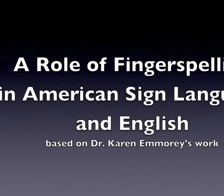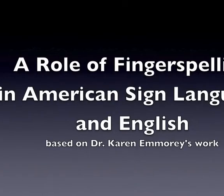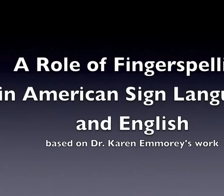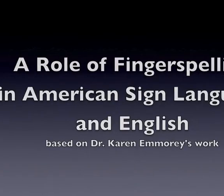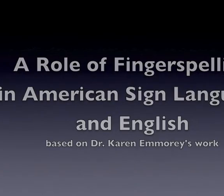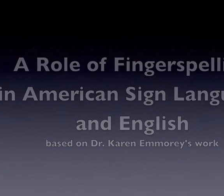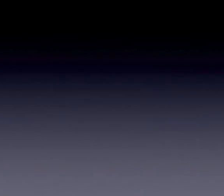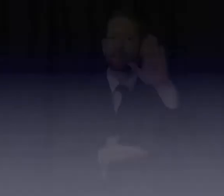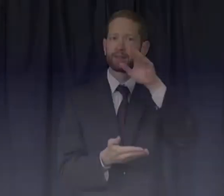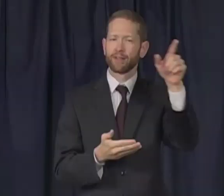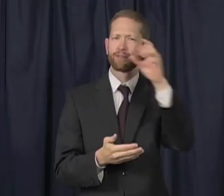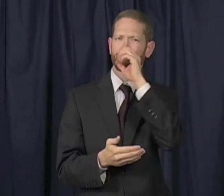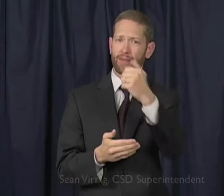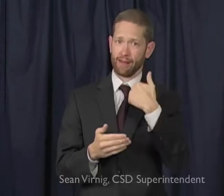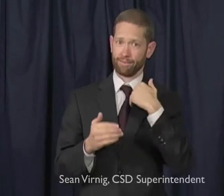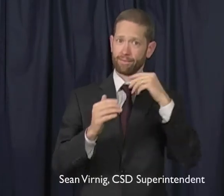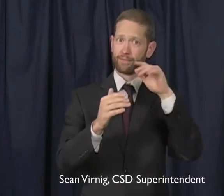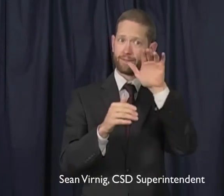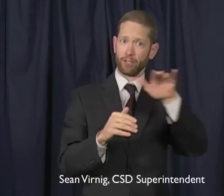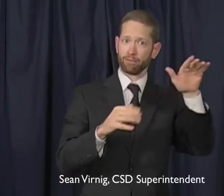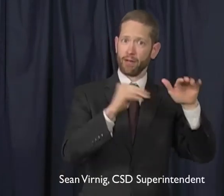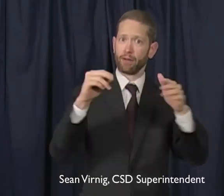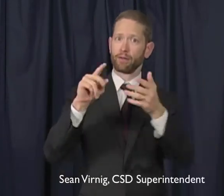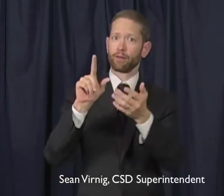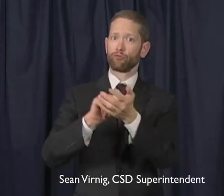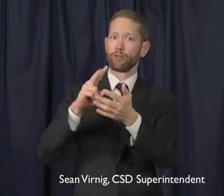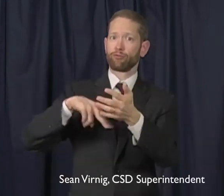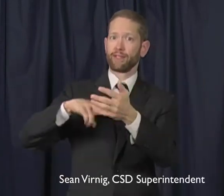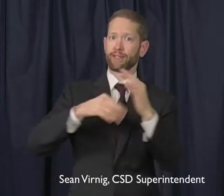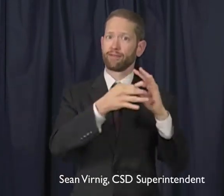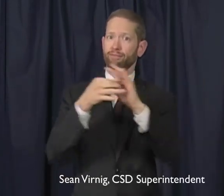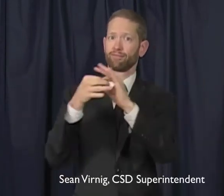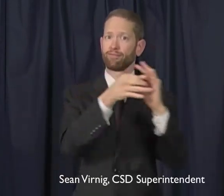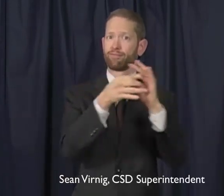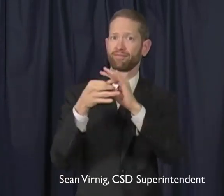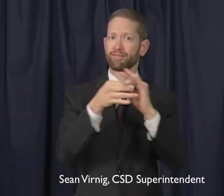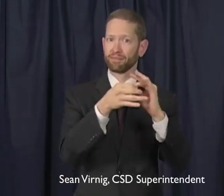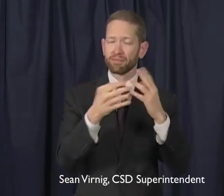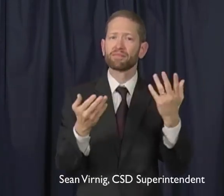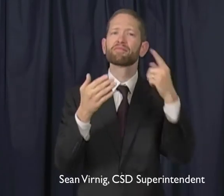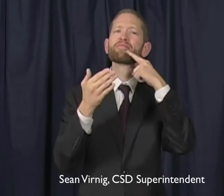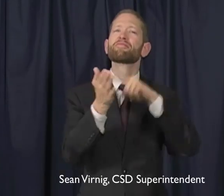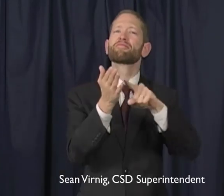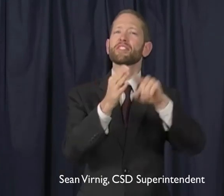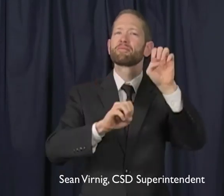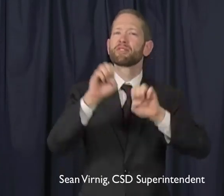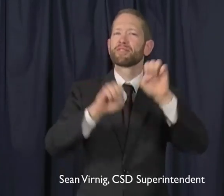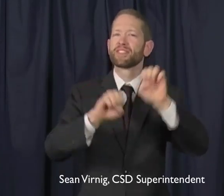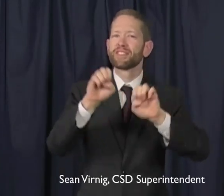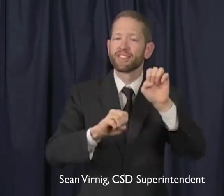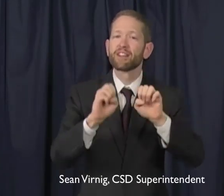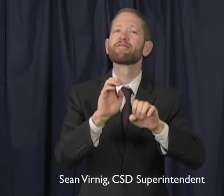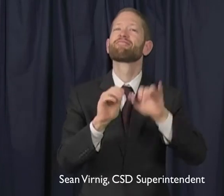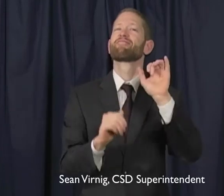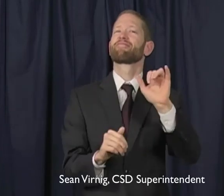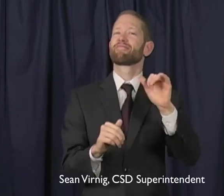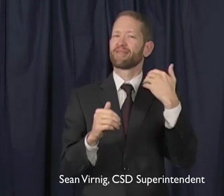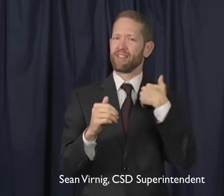other. It's fascinating. Does fingerspelling and print reading have a connection? So there's been research and experiments